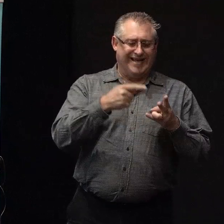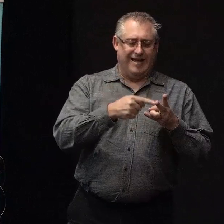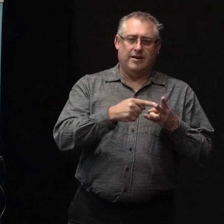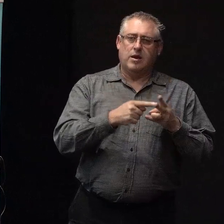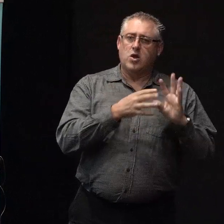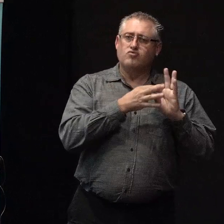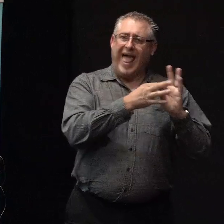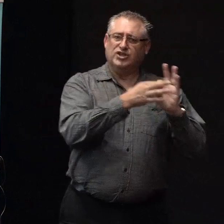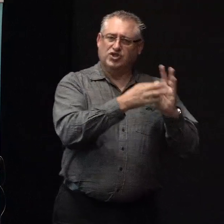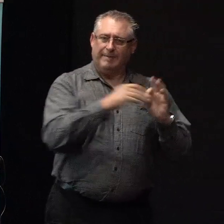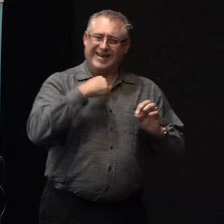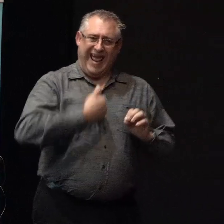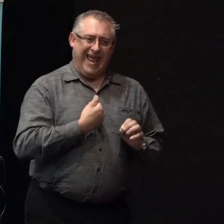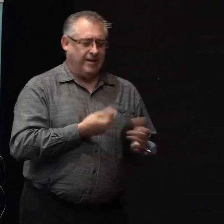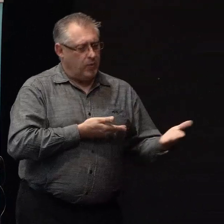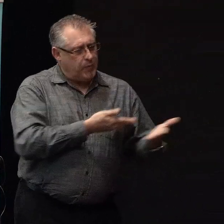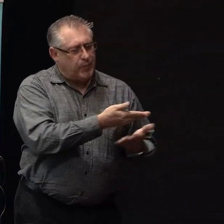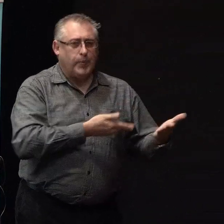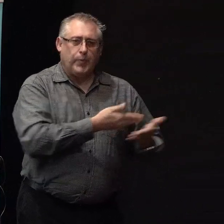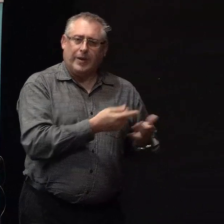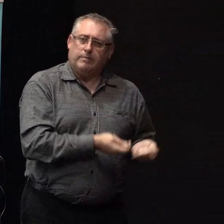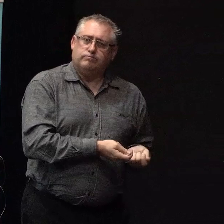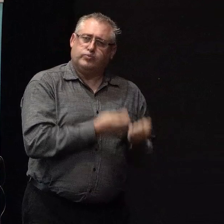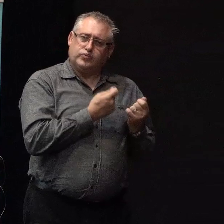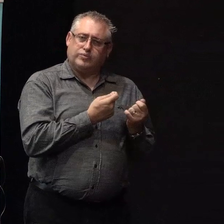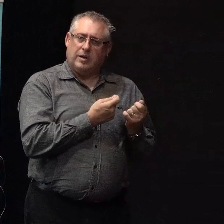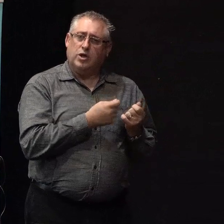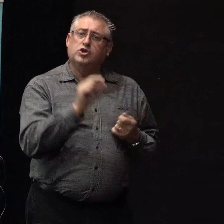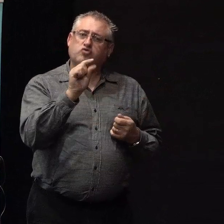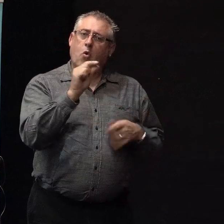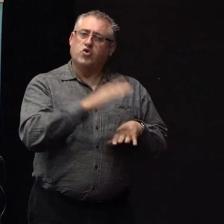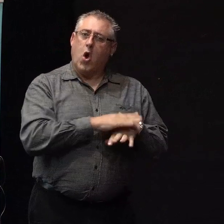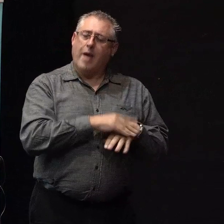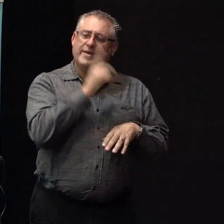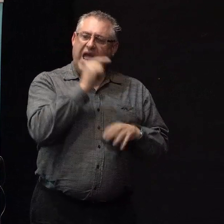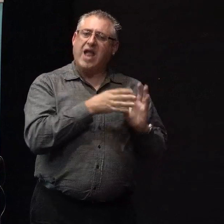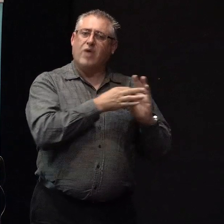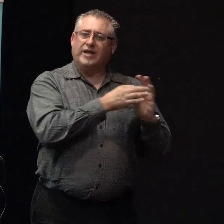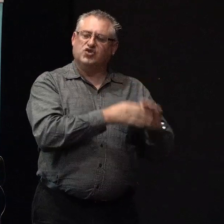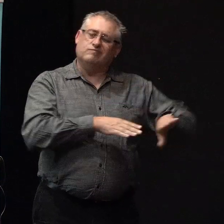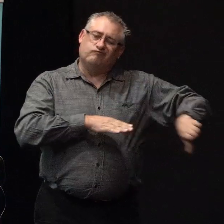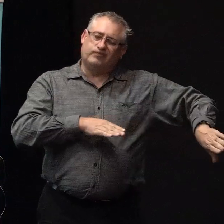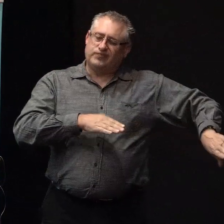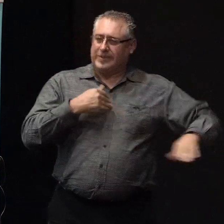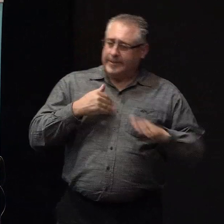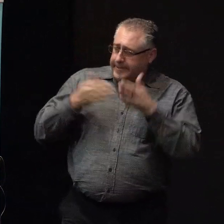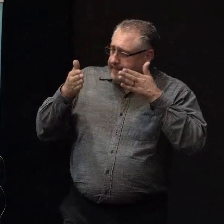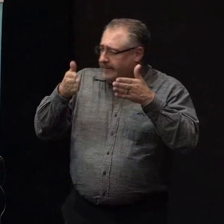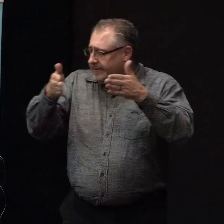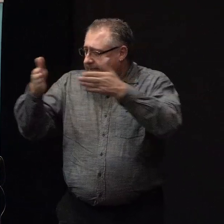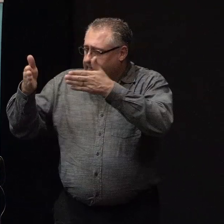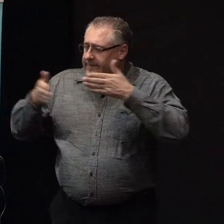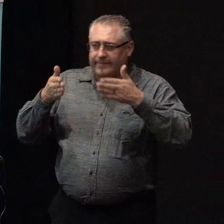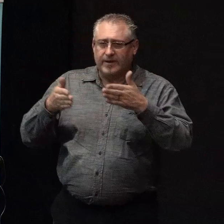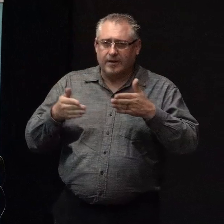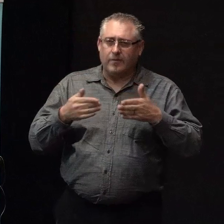nurturing. You know, for a short period of time, you can put relationships on the back burner, you know, and focus on other things, you know. We're